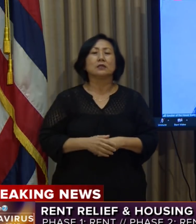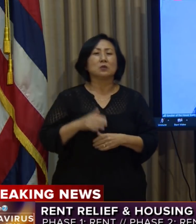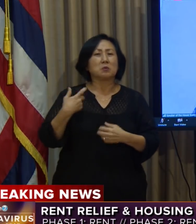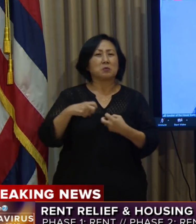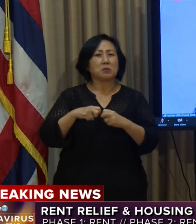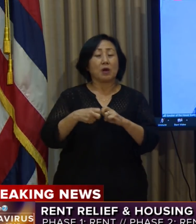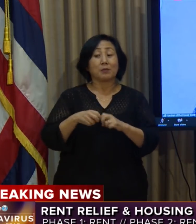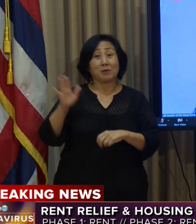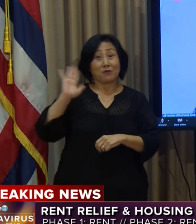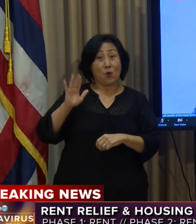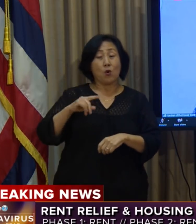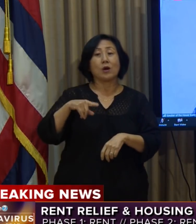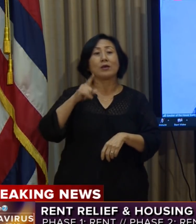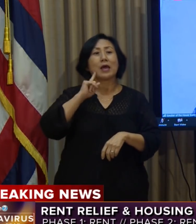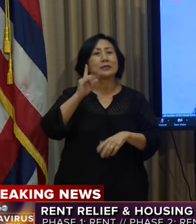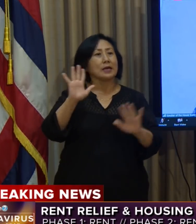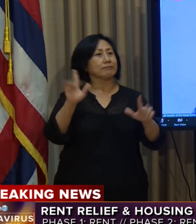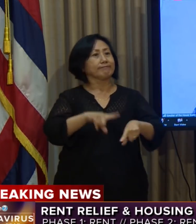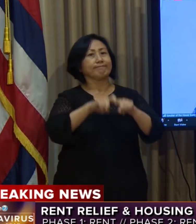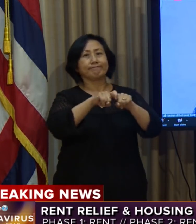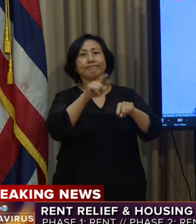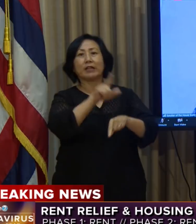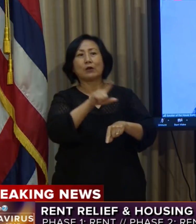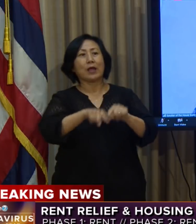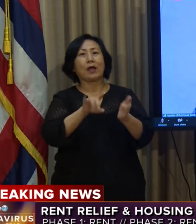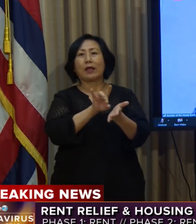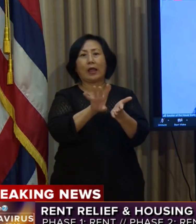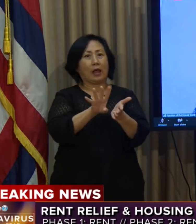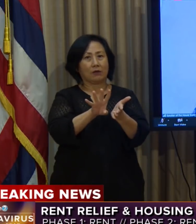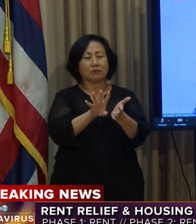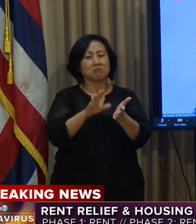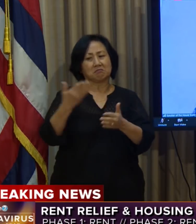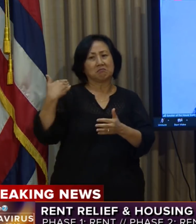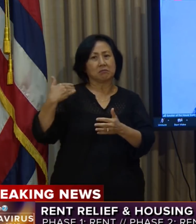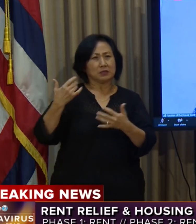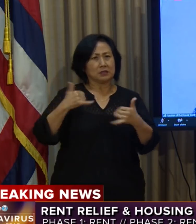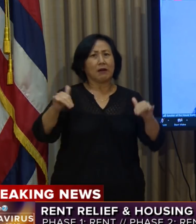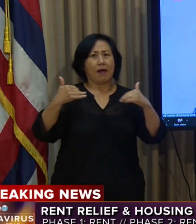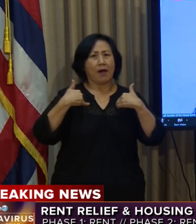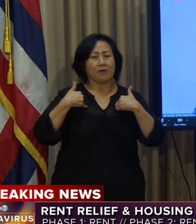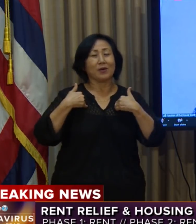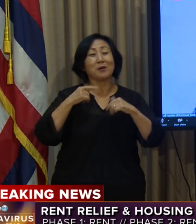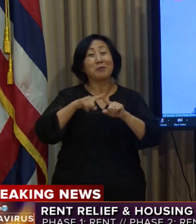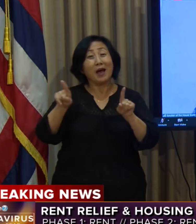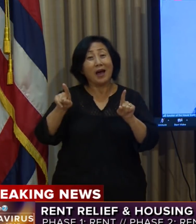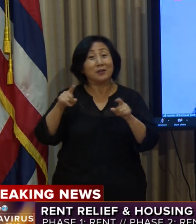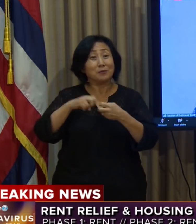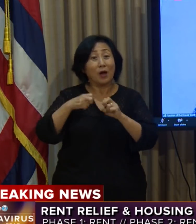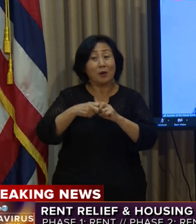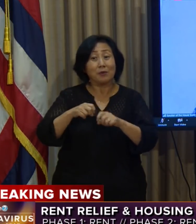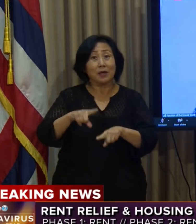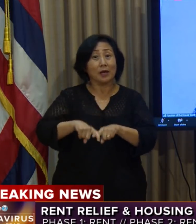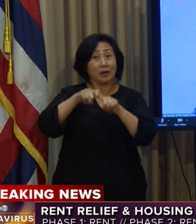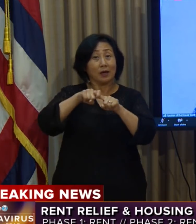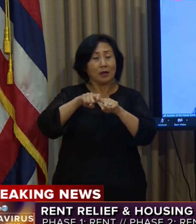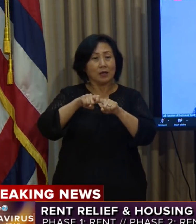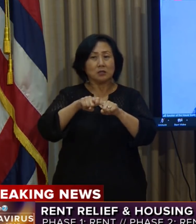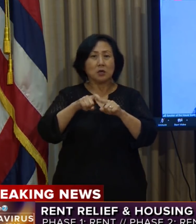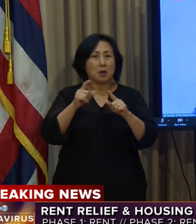a moratorium, and there still is a moratorium on evictions that is in place. But we know that the moratorium